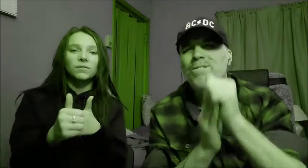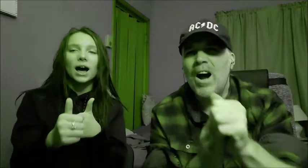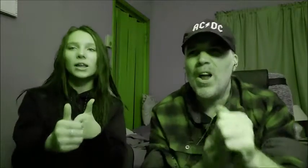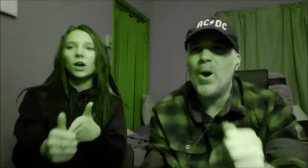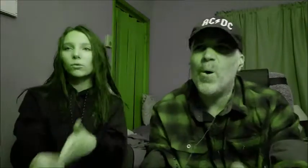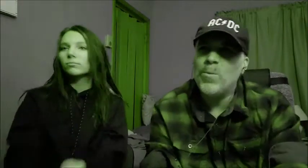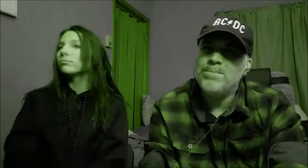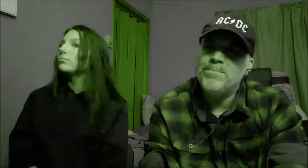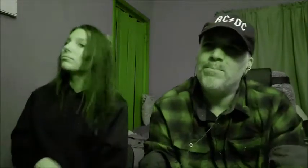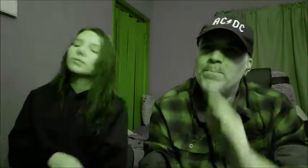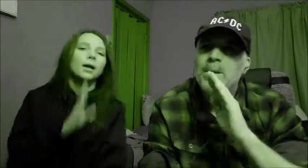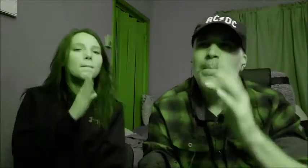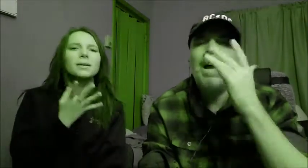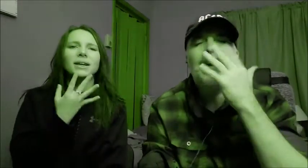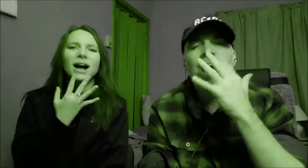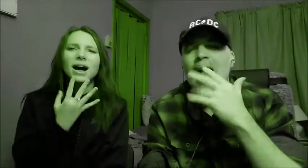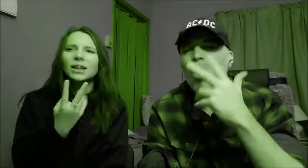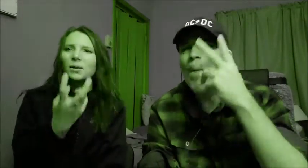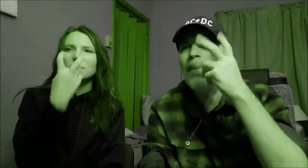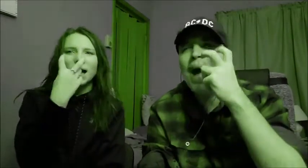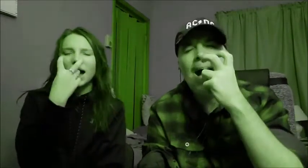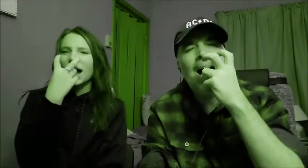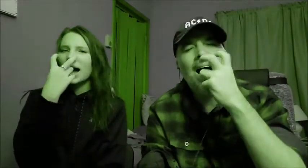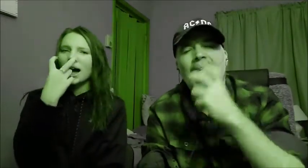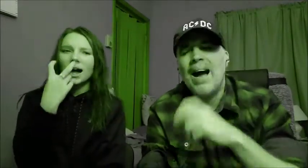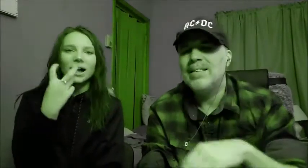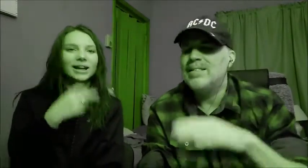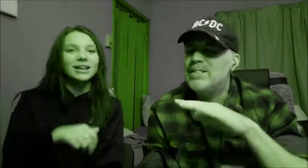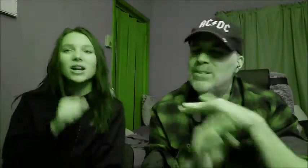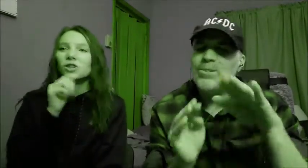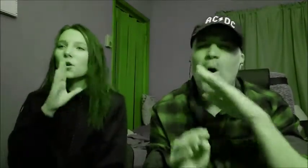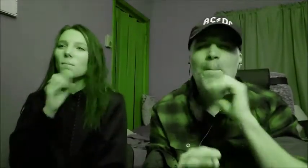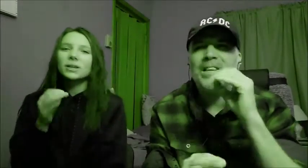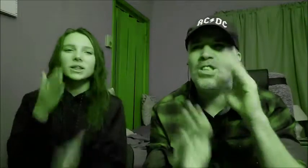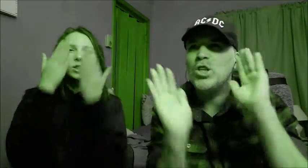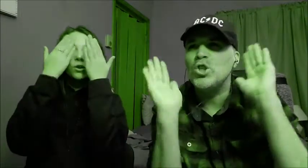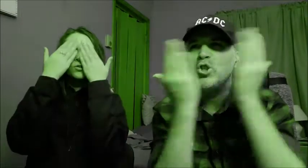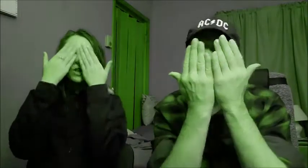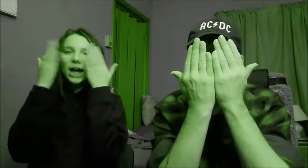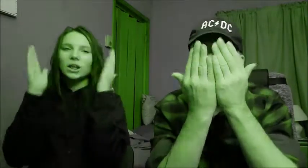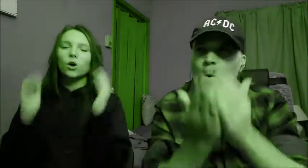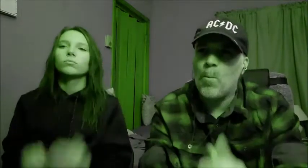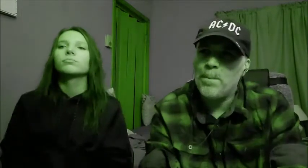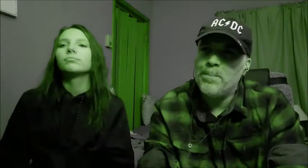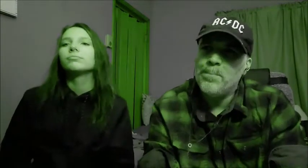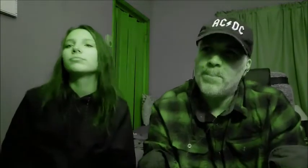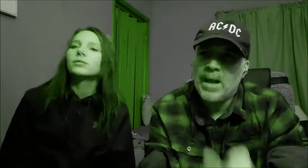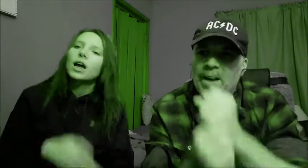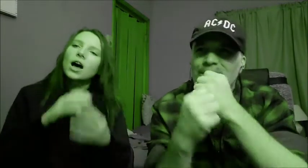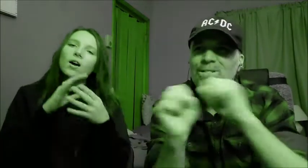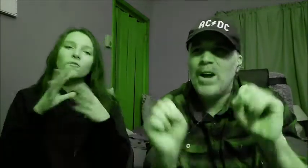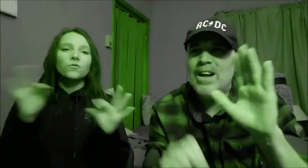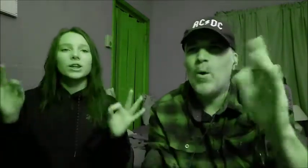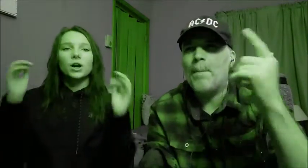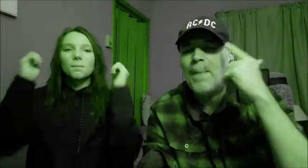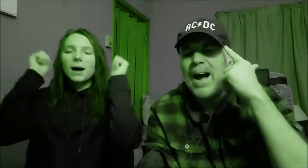will follow, be colorblind, don't be so shallow, free your